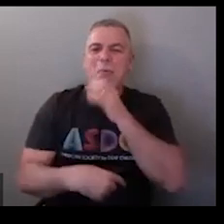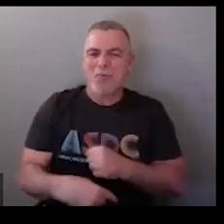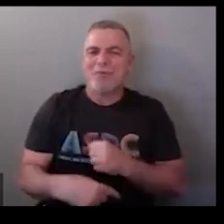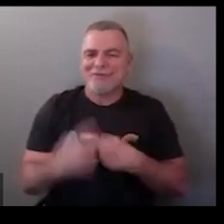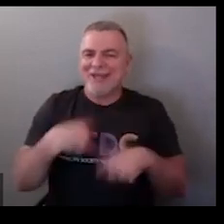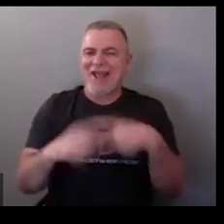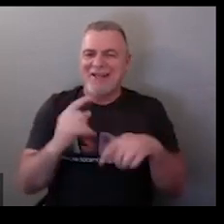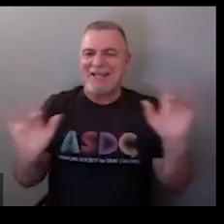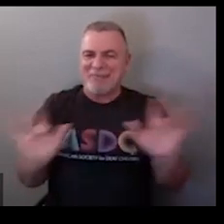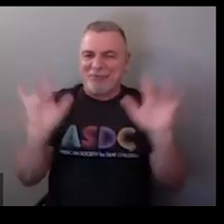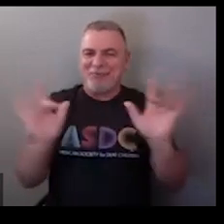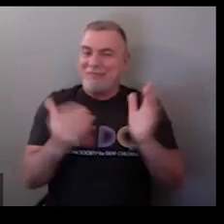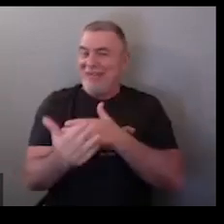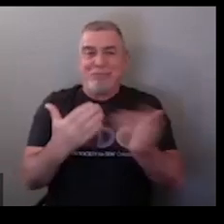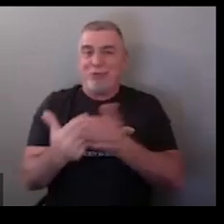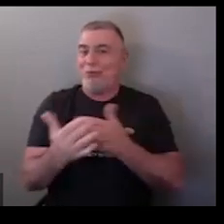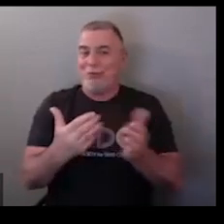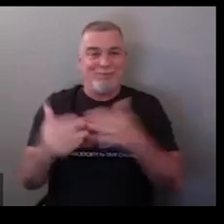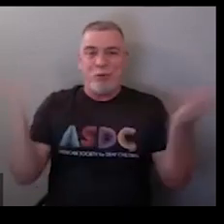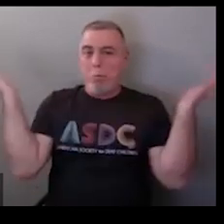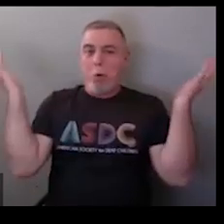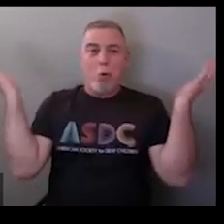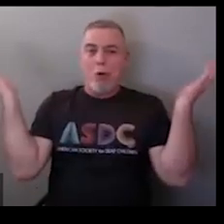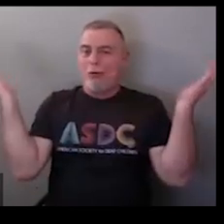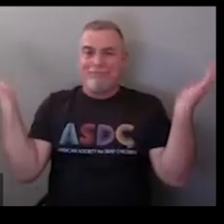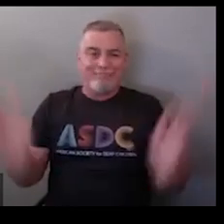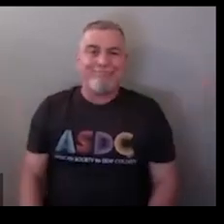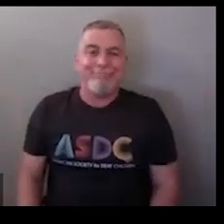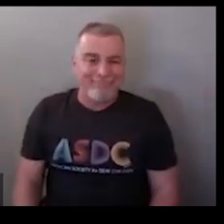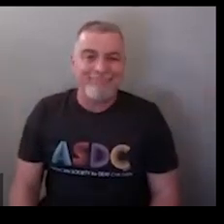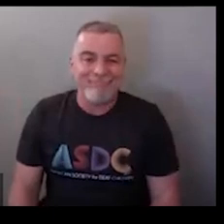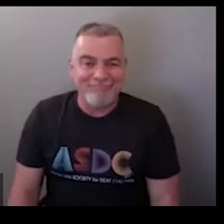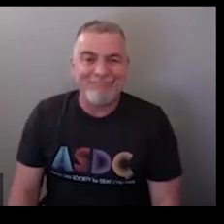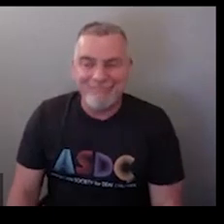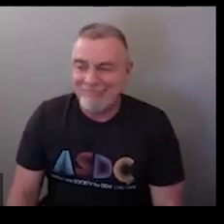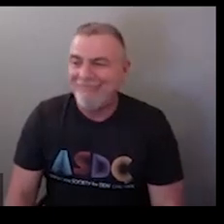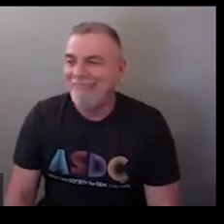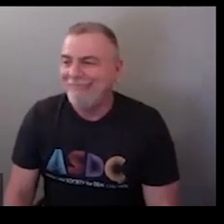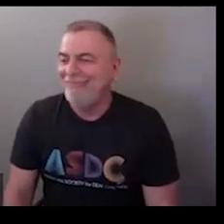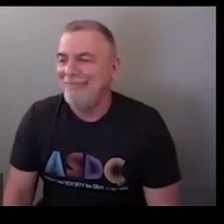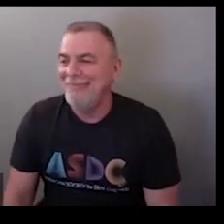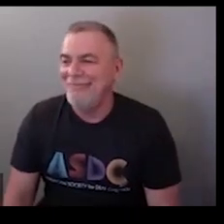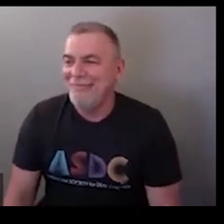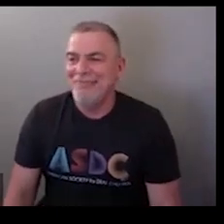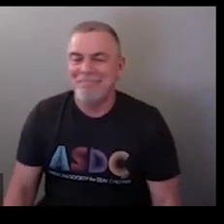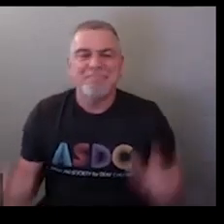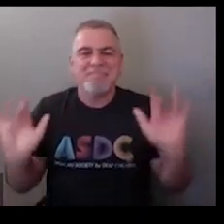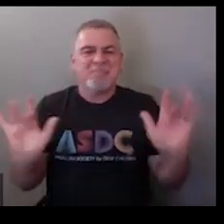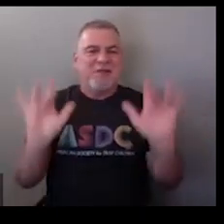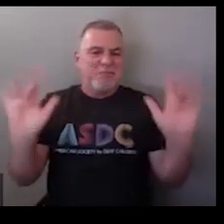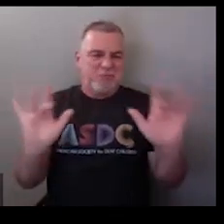I still sign it the old way I still sign computer even though they're not built like that and they don't look like that anymore